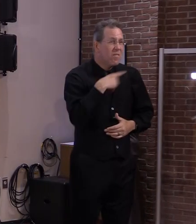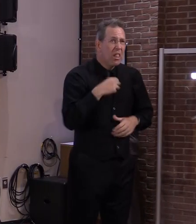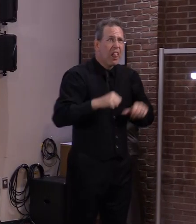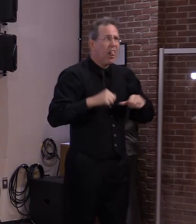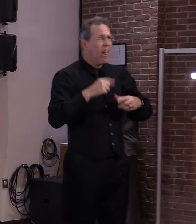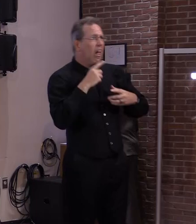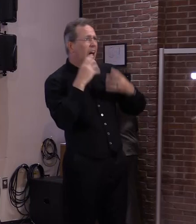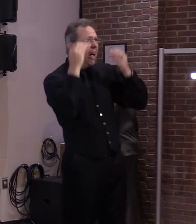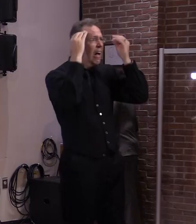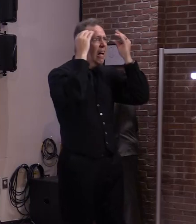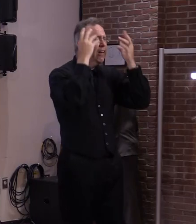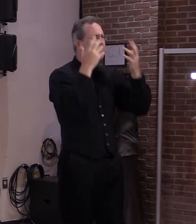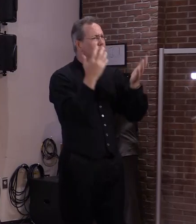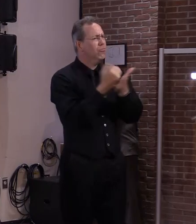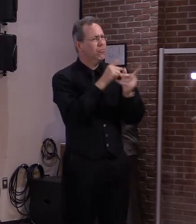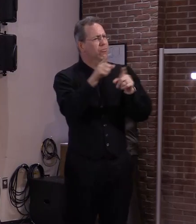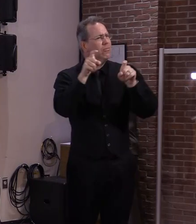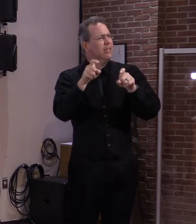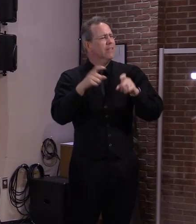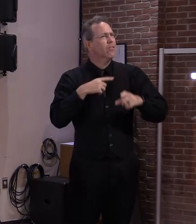Lisa Loomis, the Valley reporter.